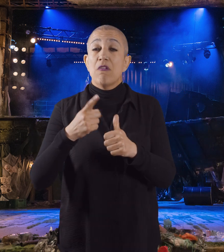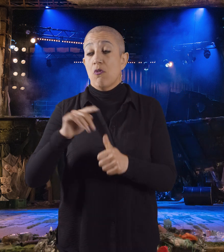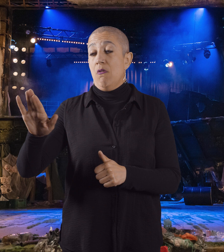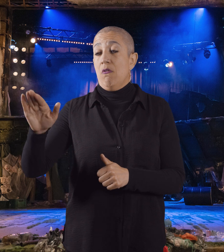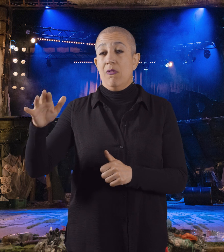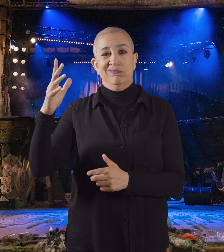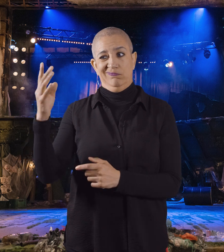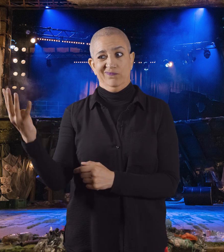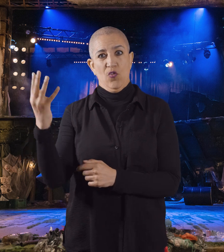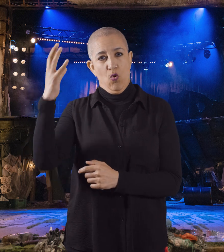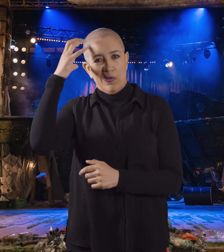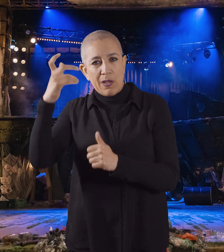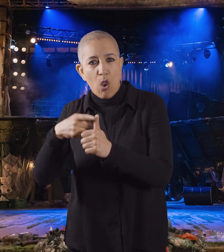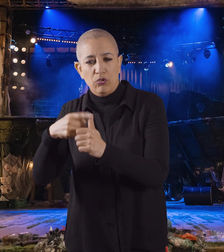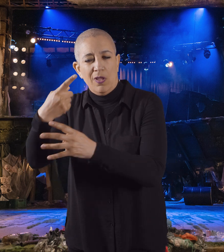Prospero sends Ariel off to make mischief, and foil the plots and